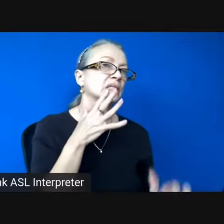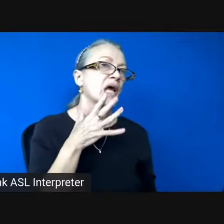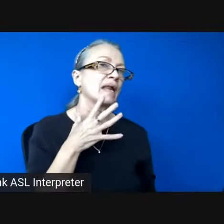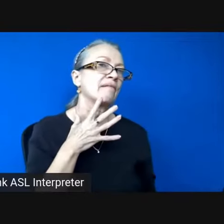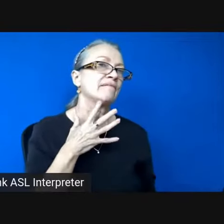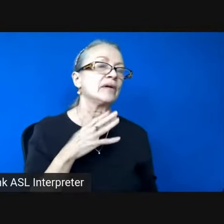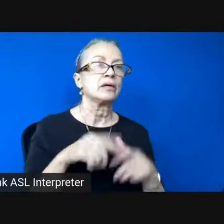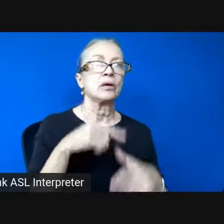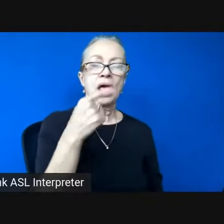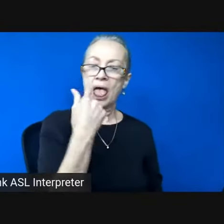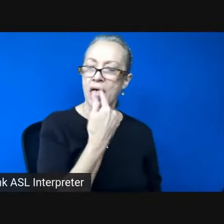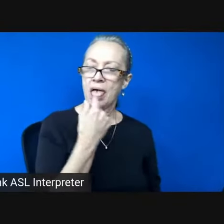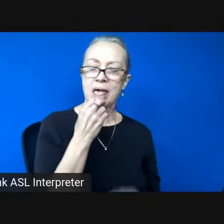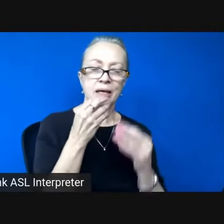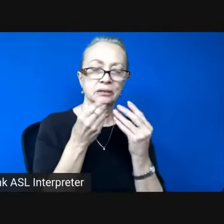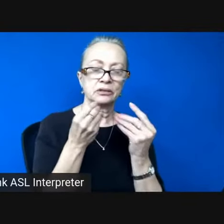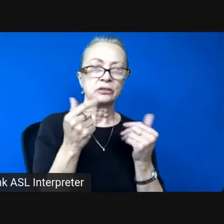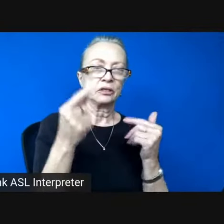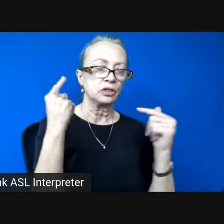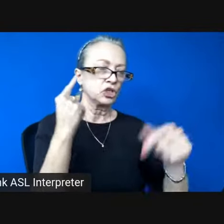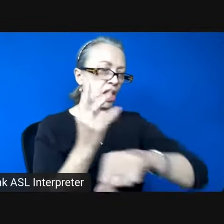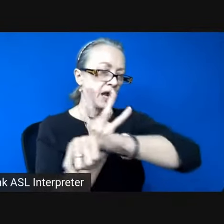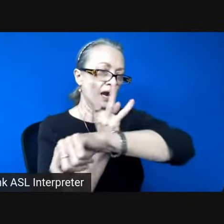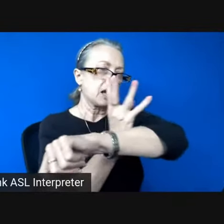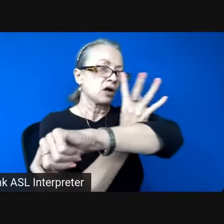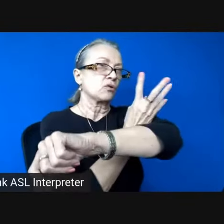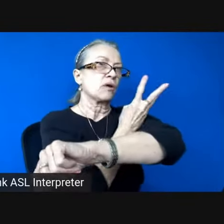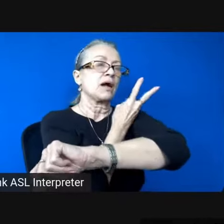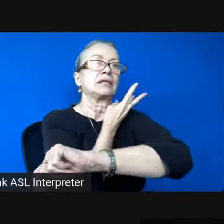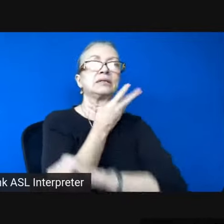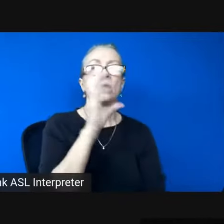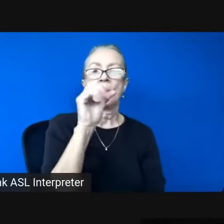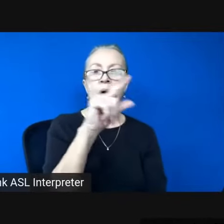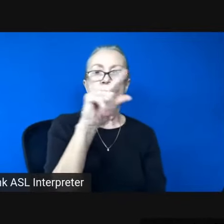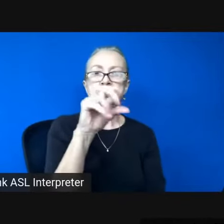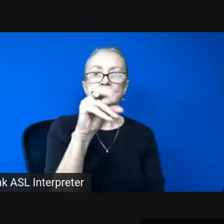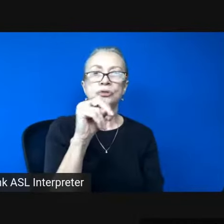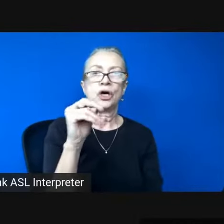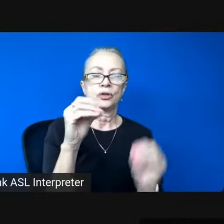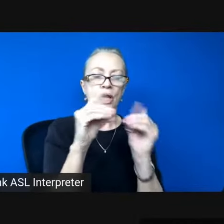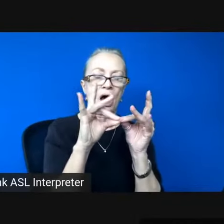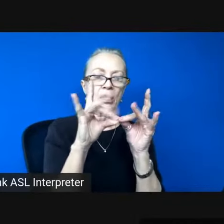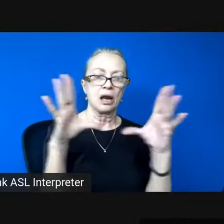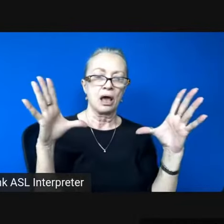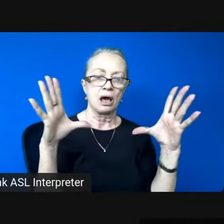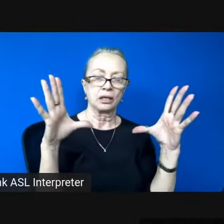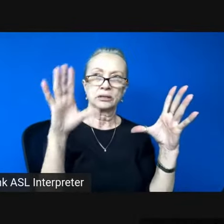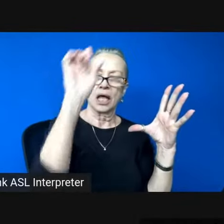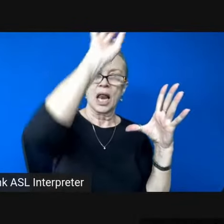your hair rises ozone unlocks a single stroke of lightning